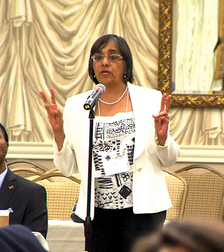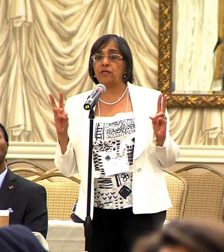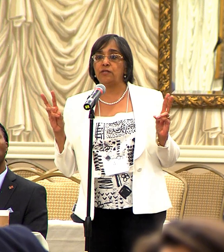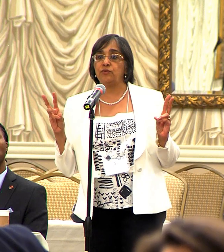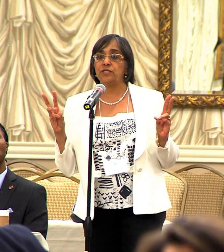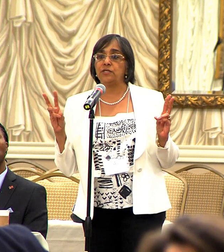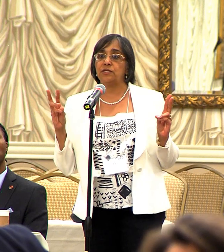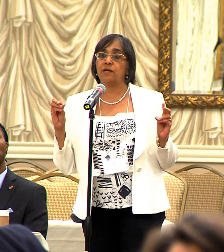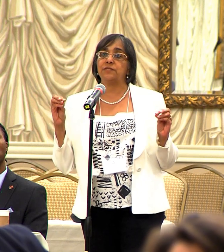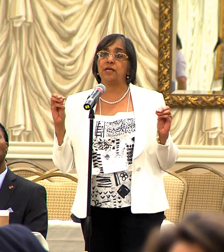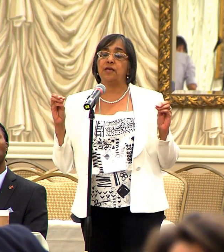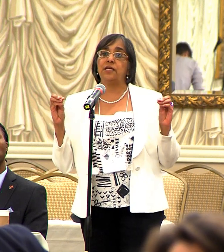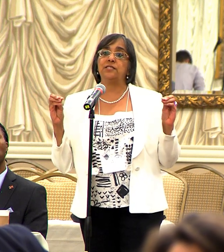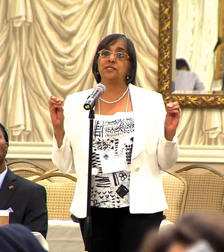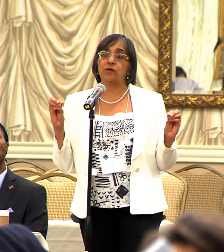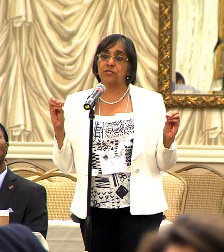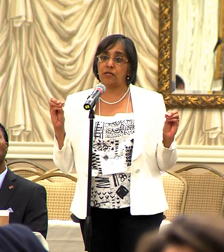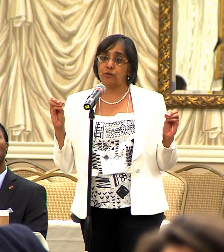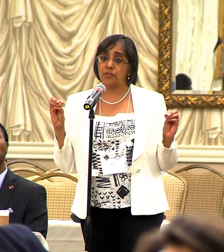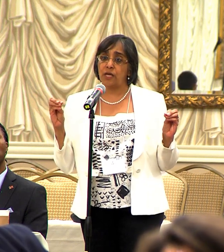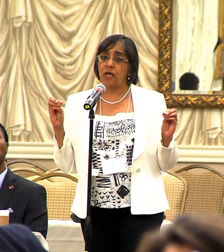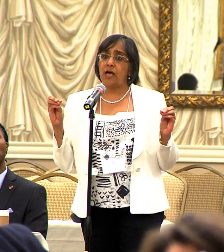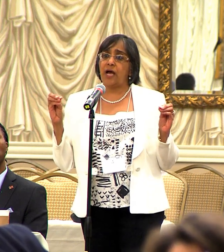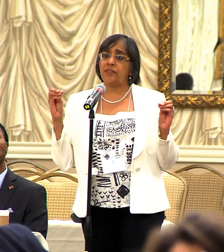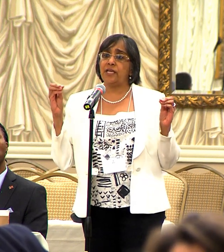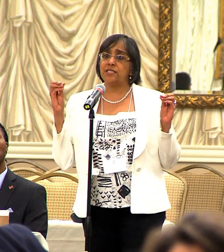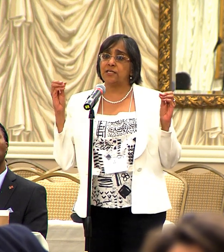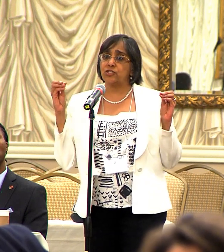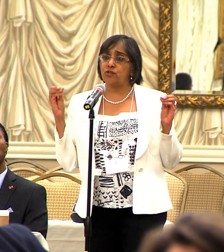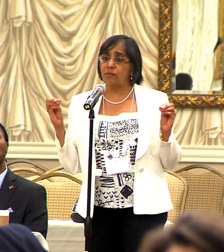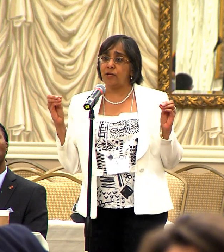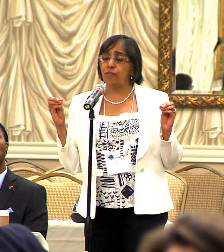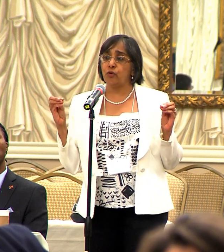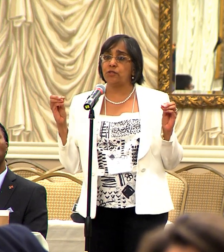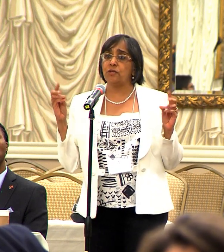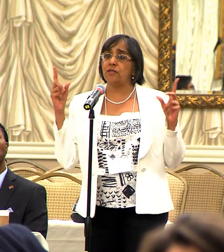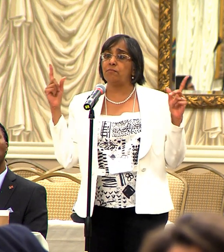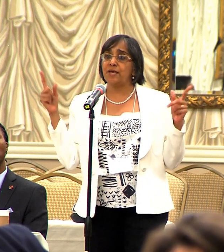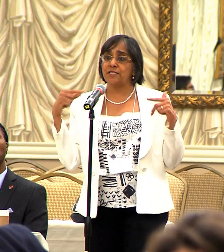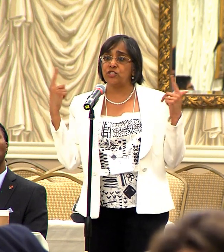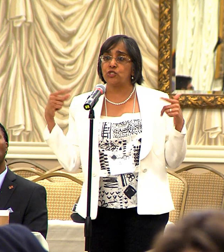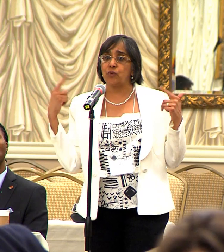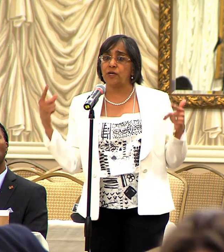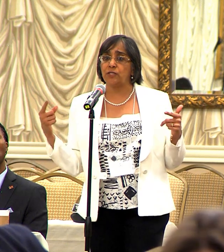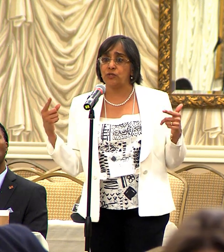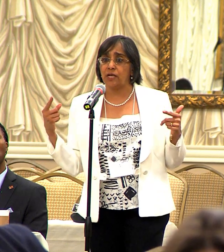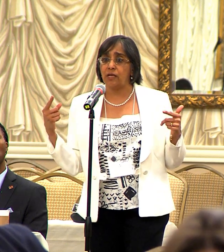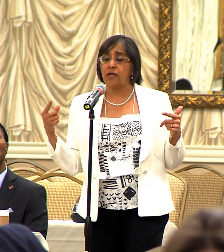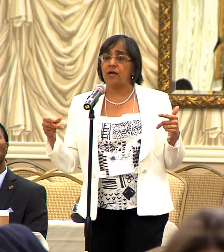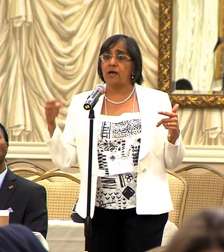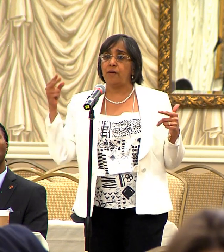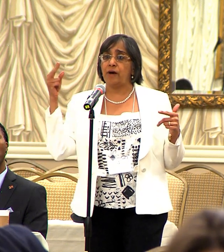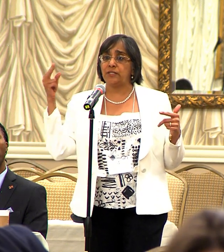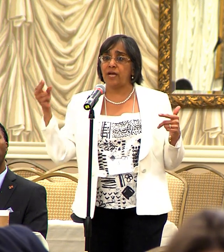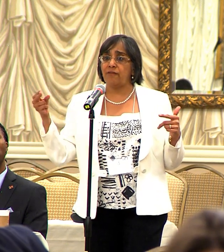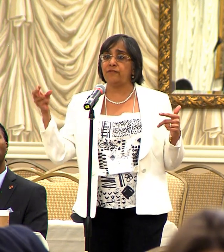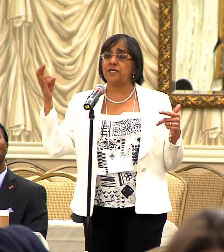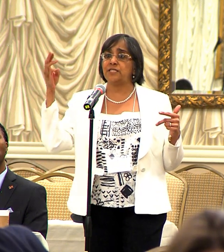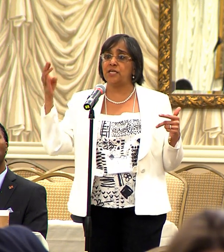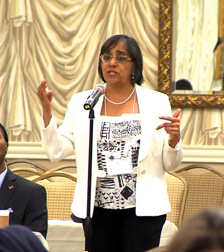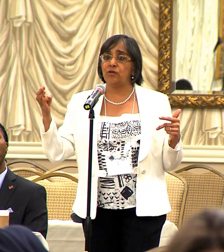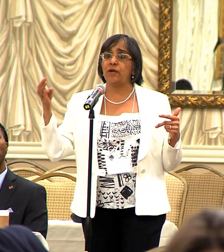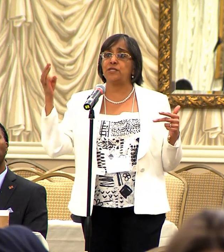refugees were killed in recent times in south saint louis i think it's extremely important in the messages we heard today about